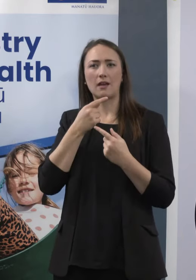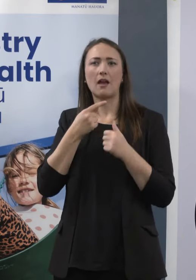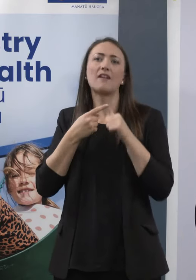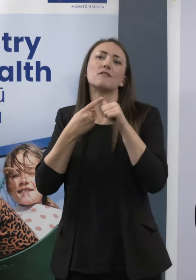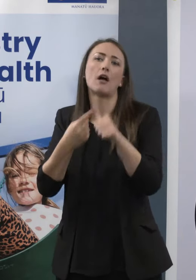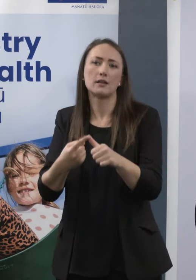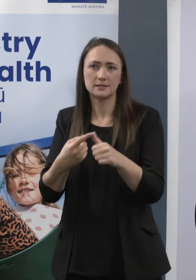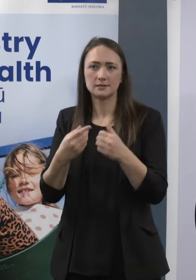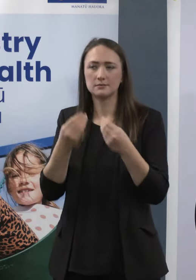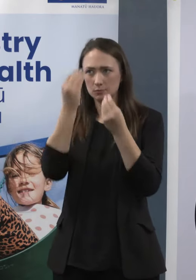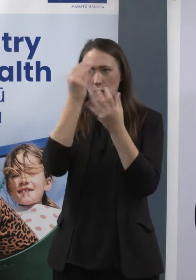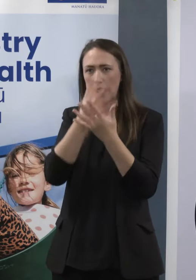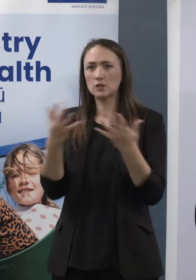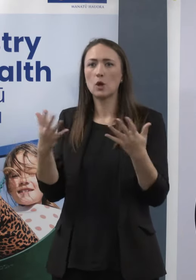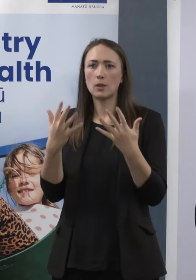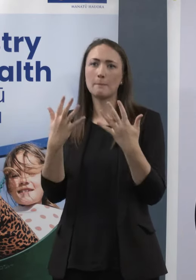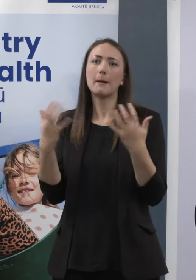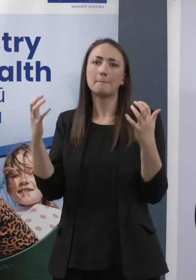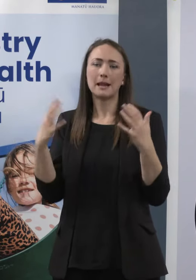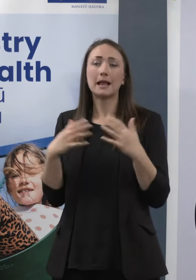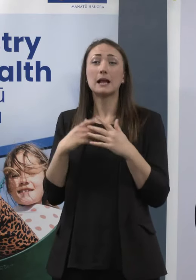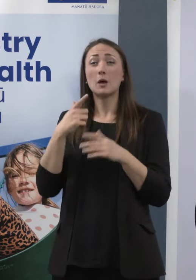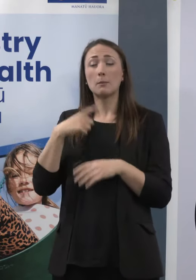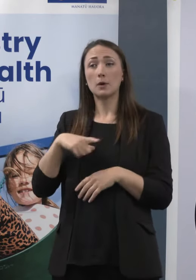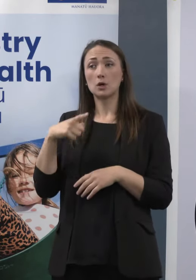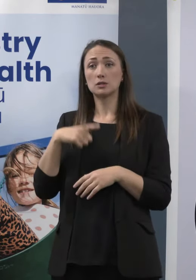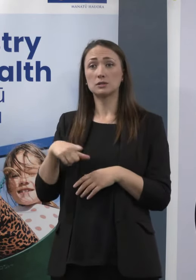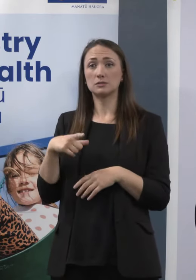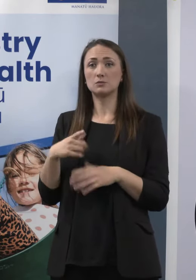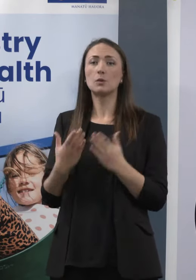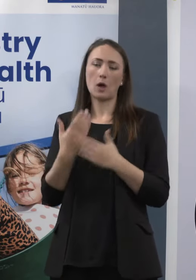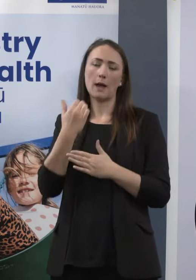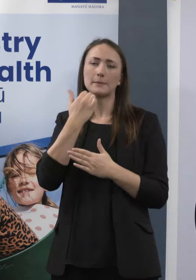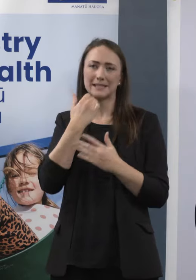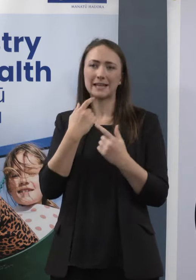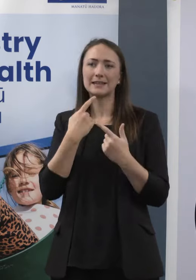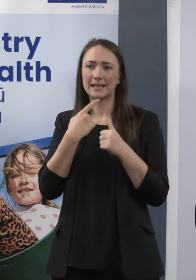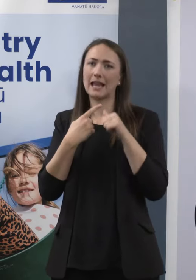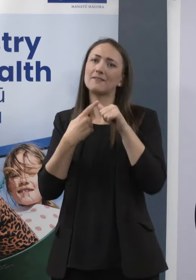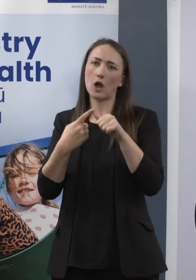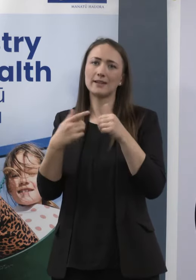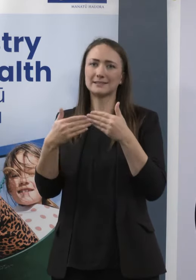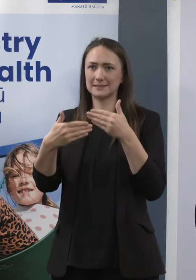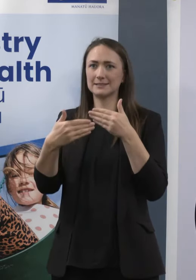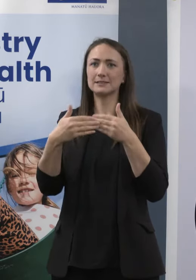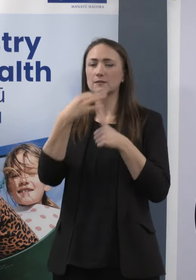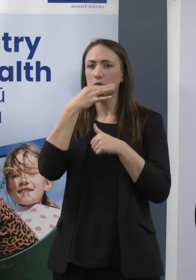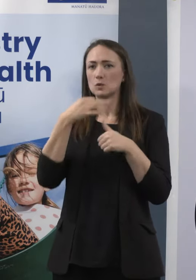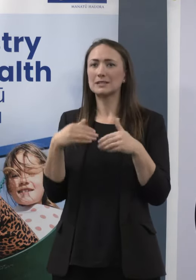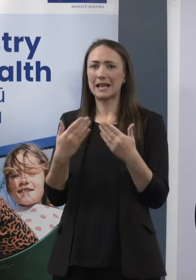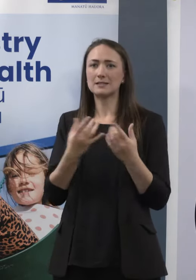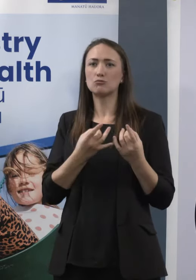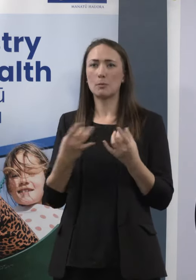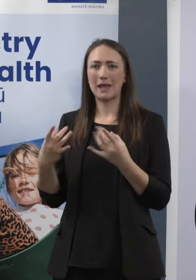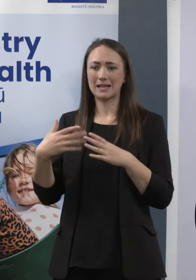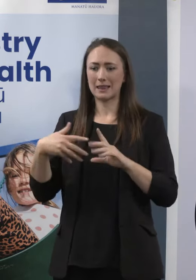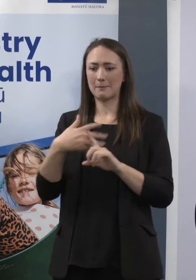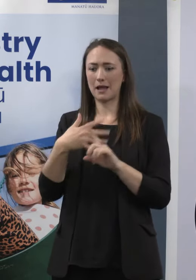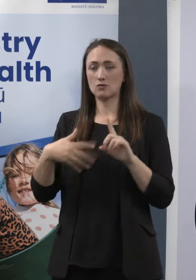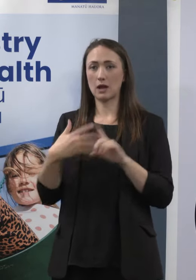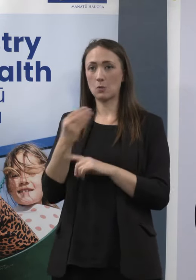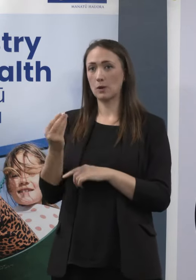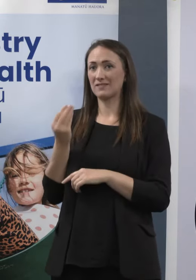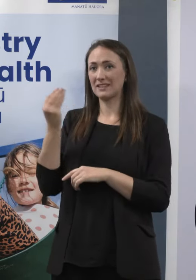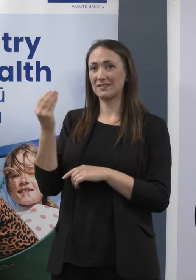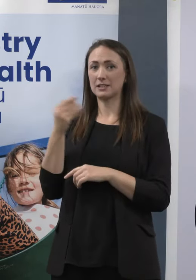Mark, we are looking to update that advice in the coming days. So we have prepared some advice which has actually gone to the